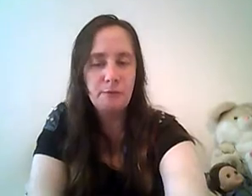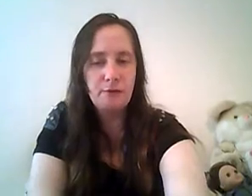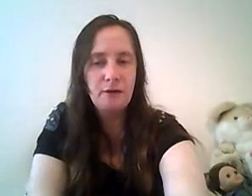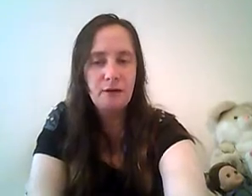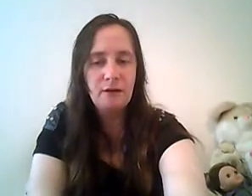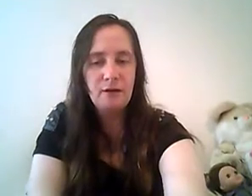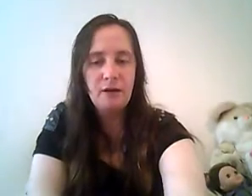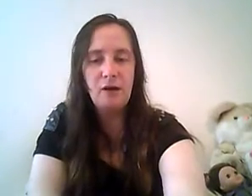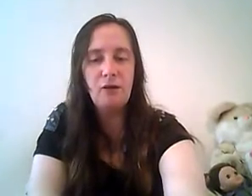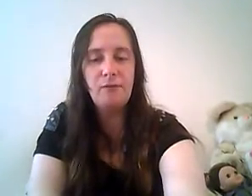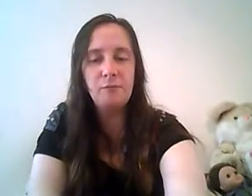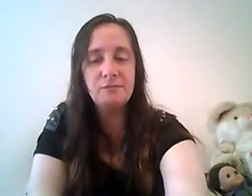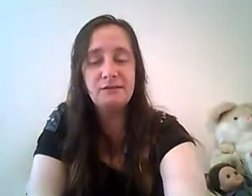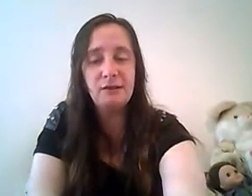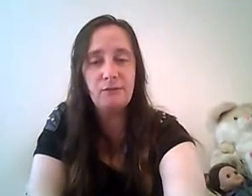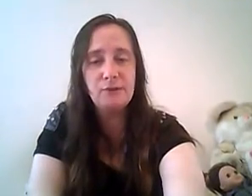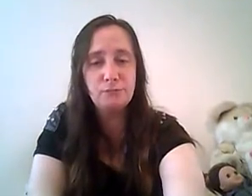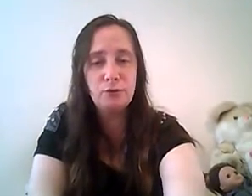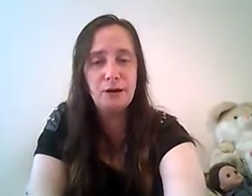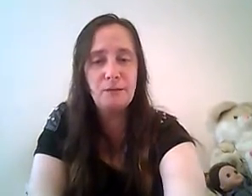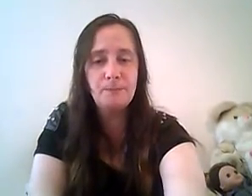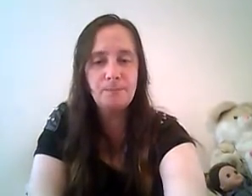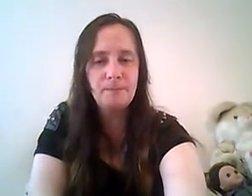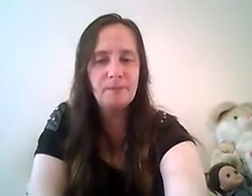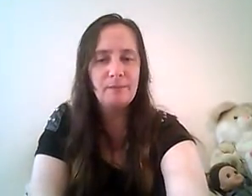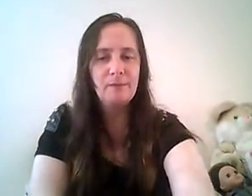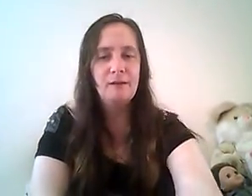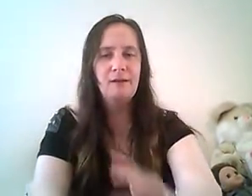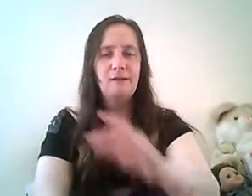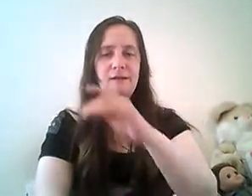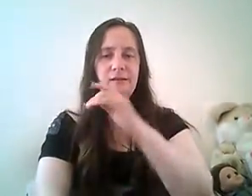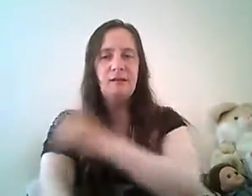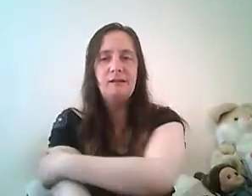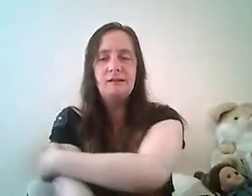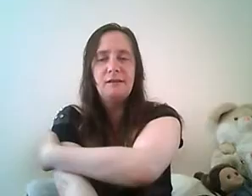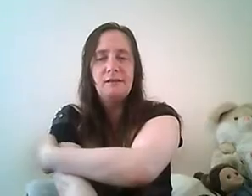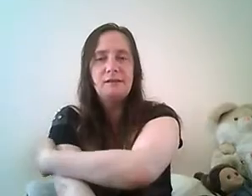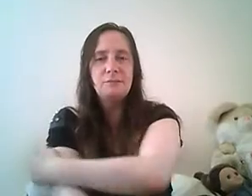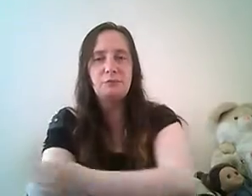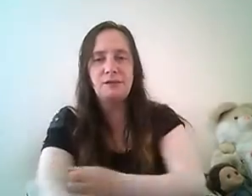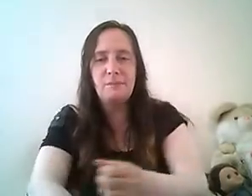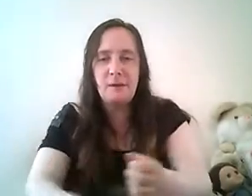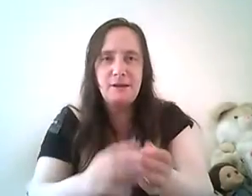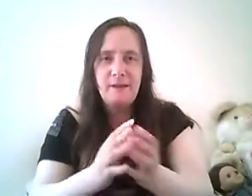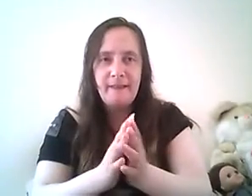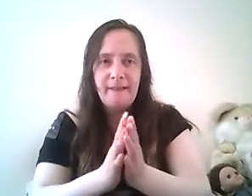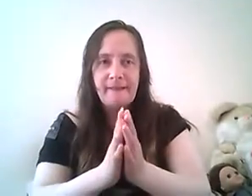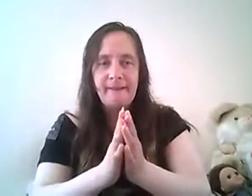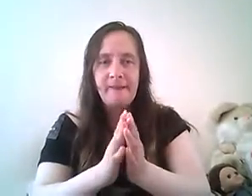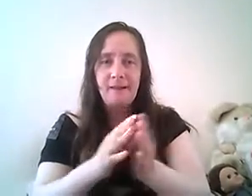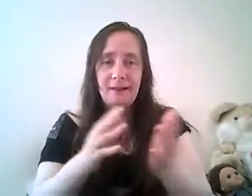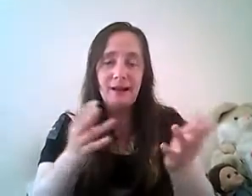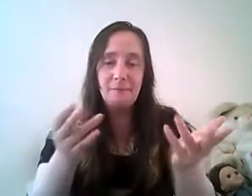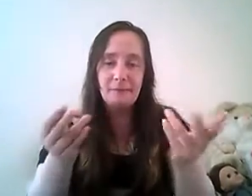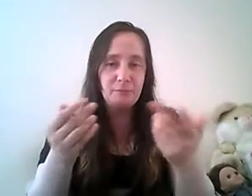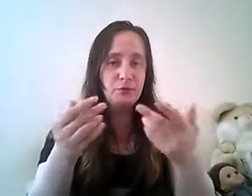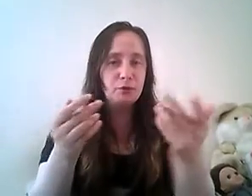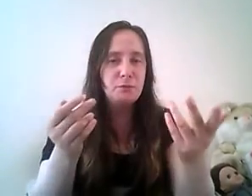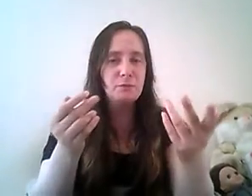oh i love i'm starting to love this program i think the last episode was stand by me i mean they'd be joking about but